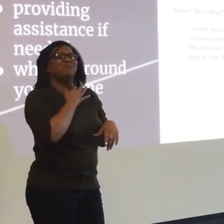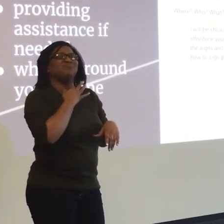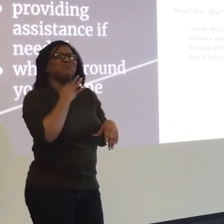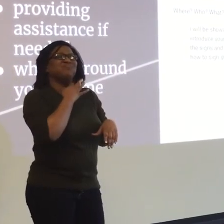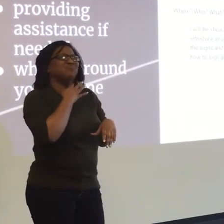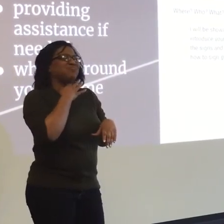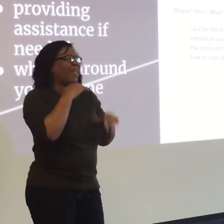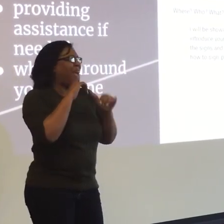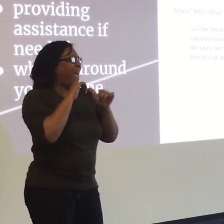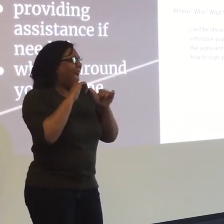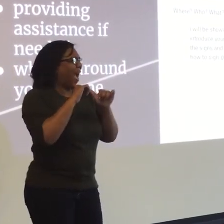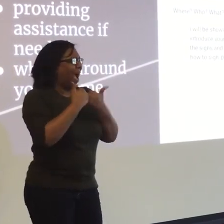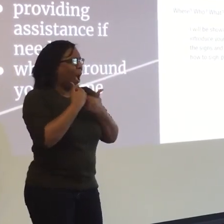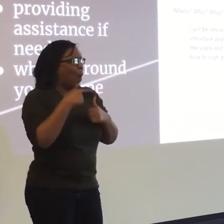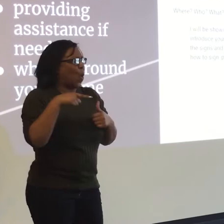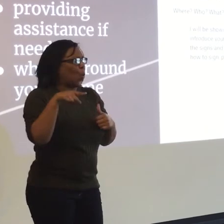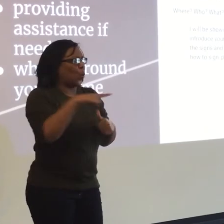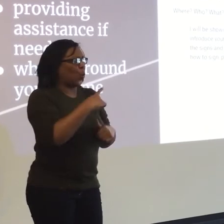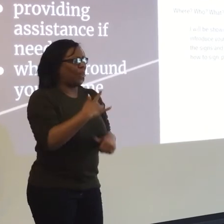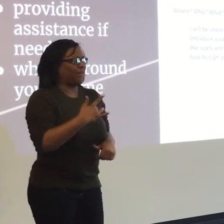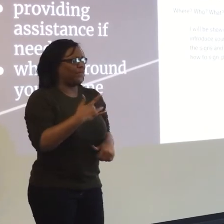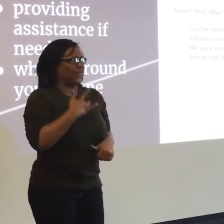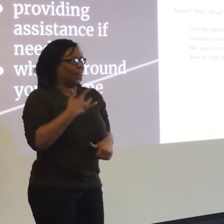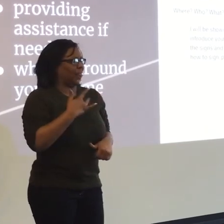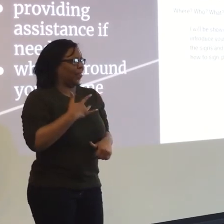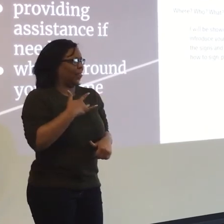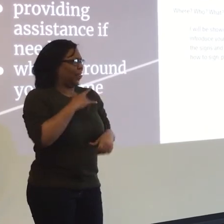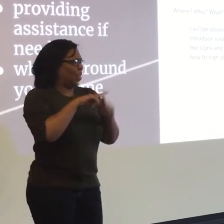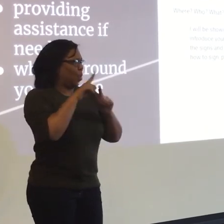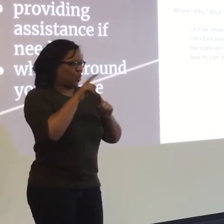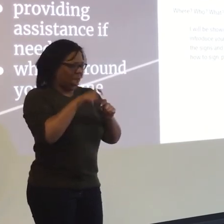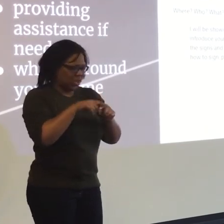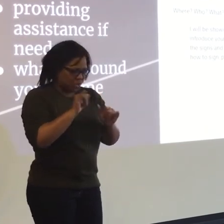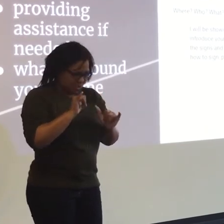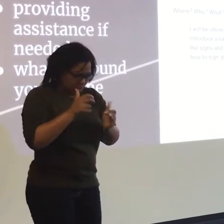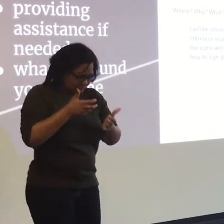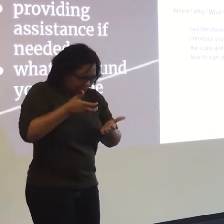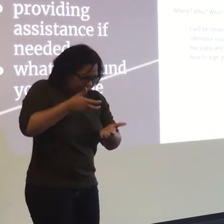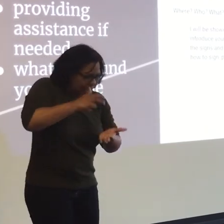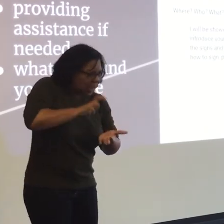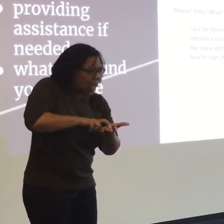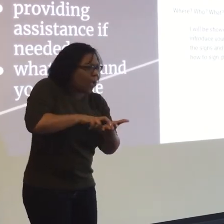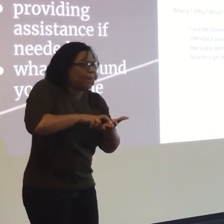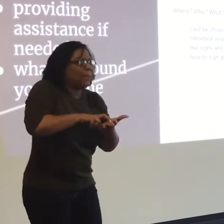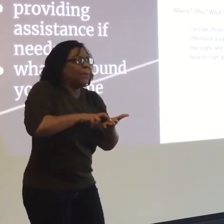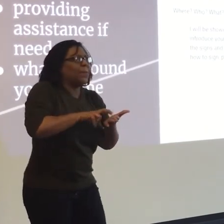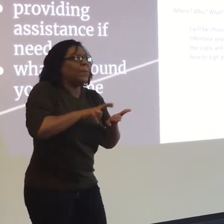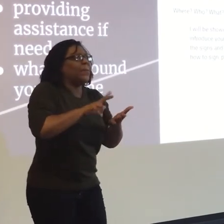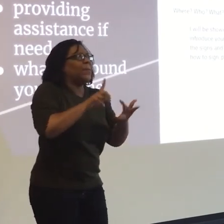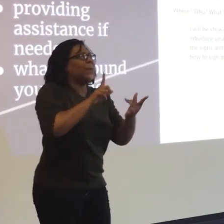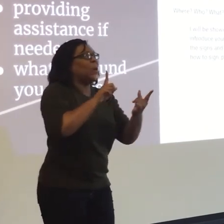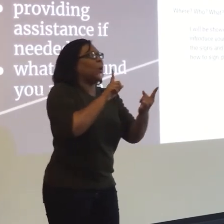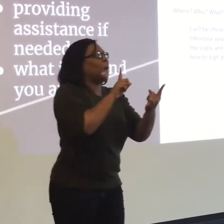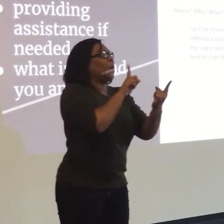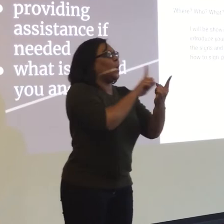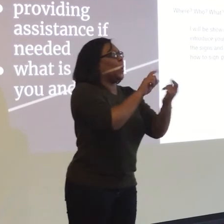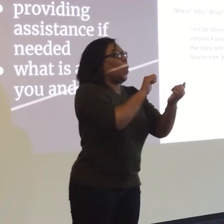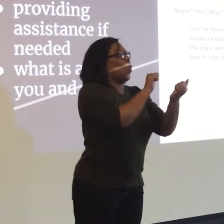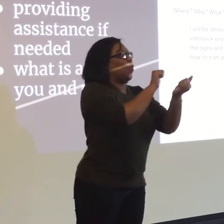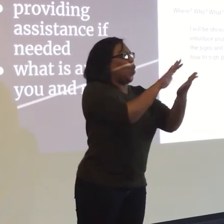So, I'm wondering, how do you all feel, you know, trying to, first off, having to